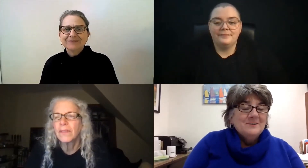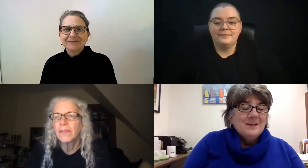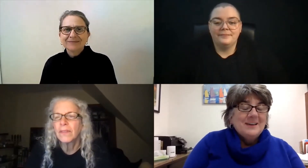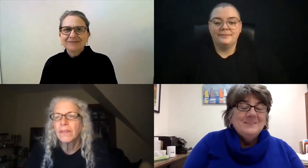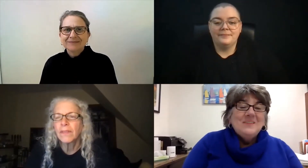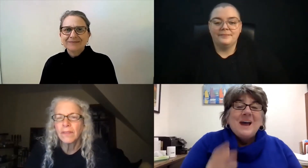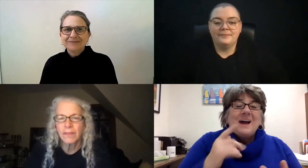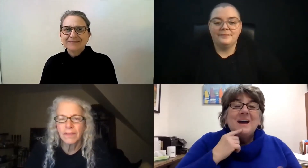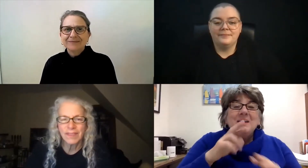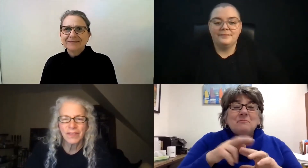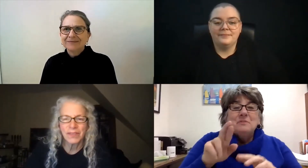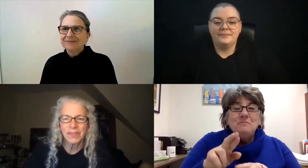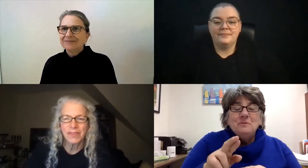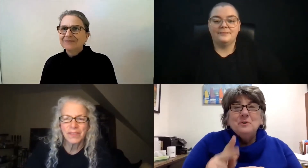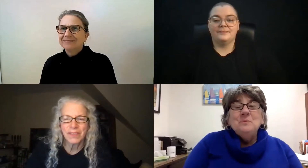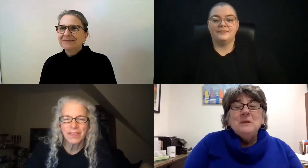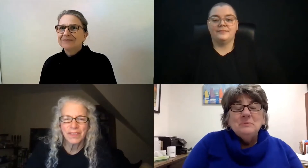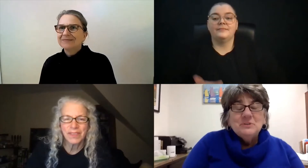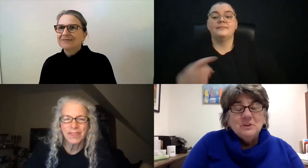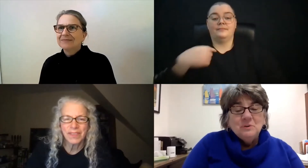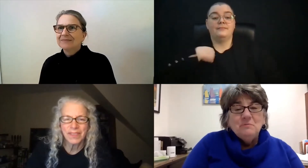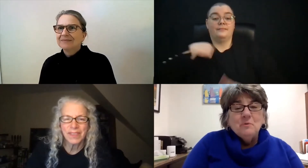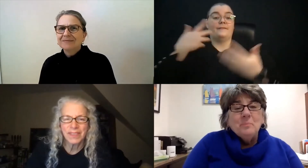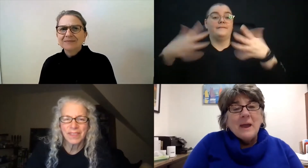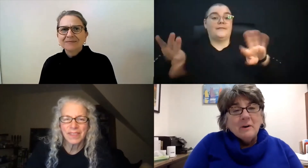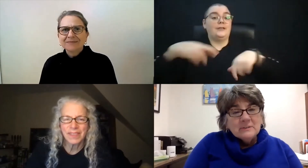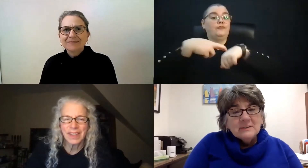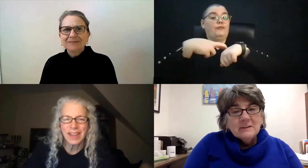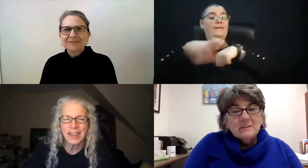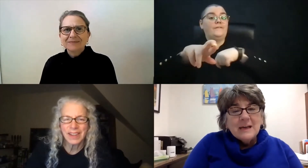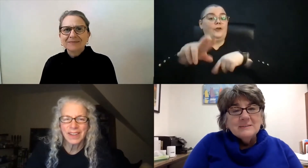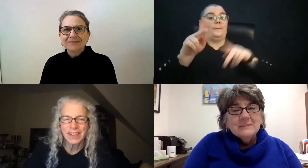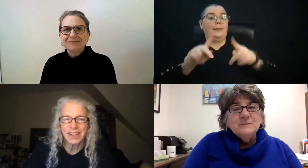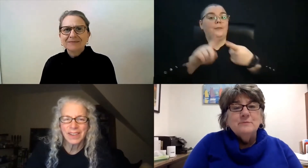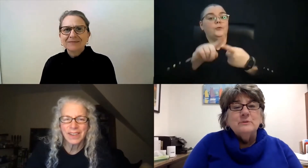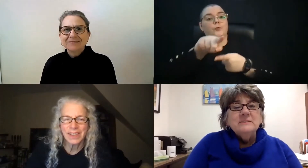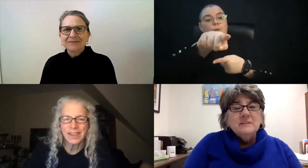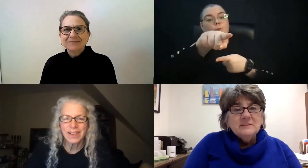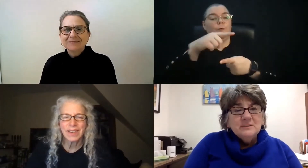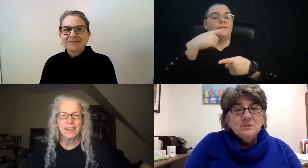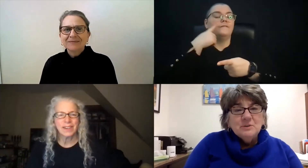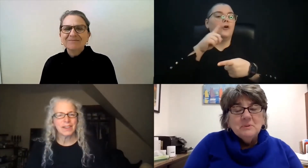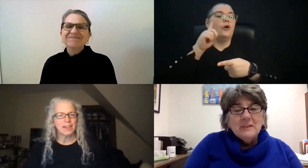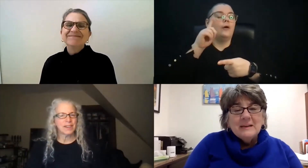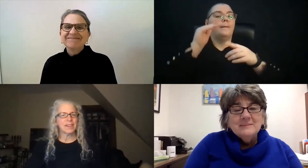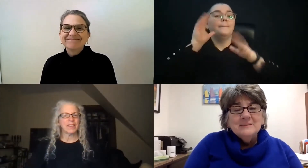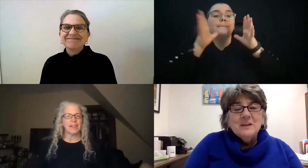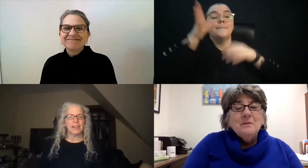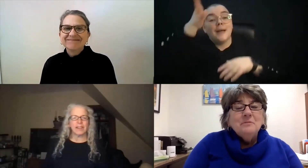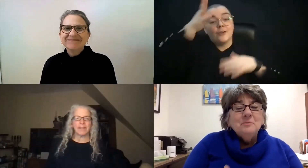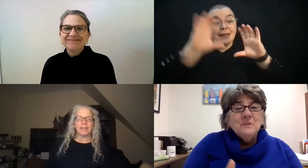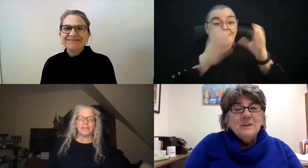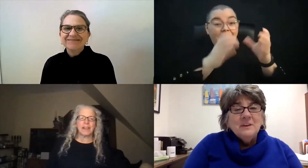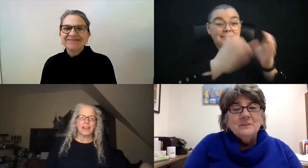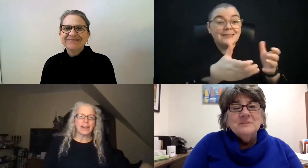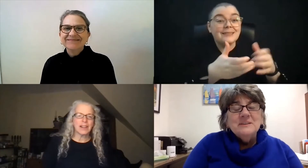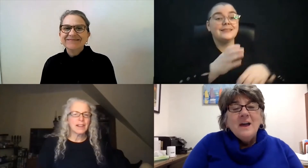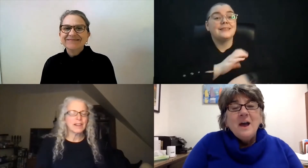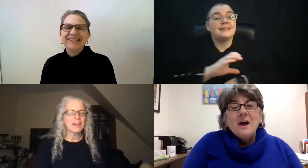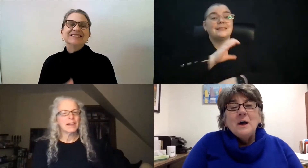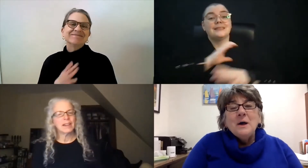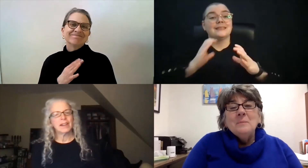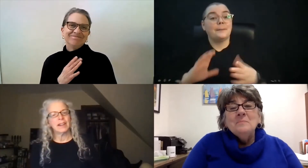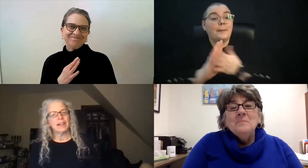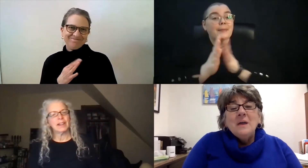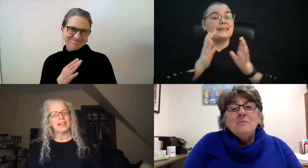Okay. I have referred people to you for parenting classes, for citizenship classes through the years,